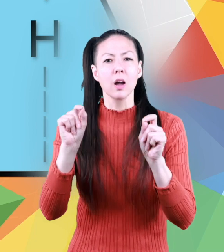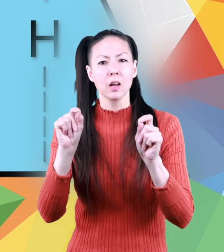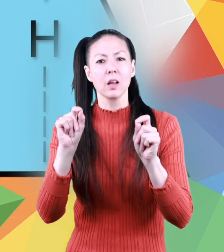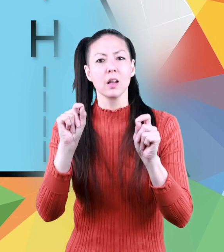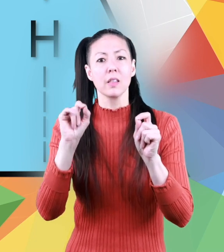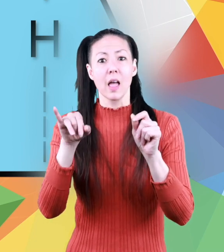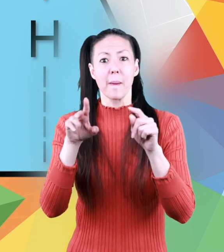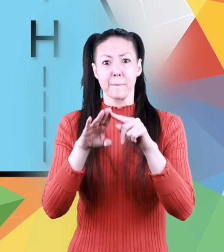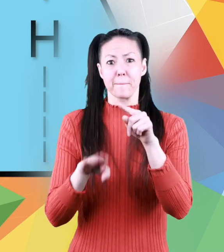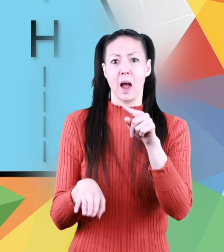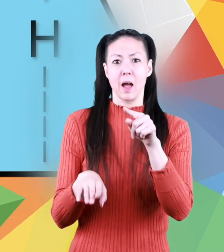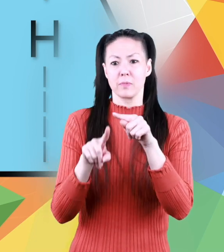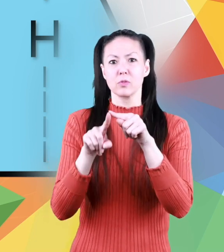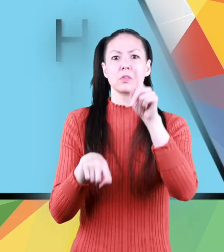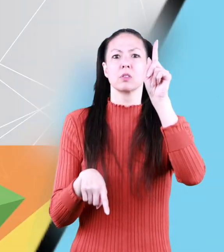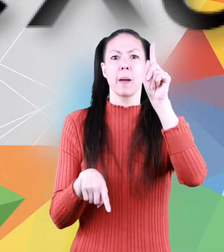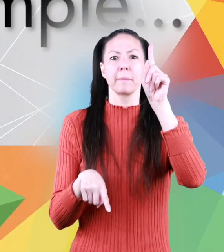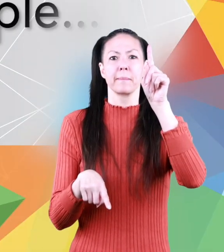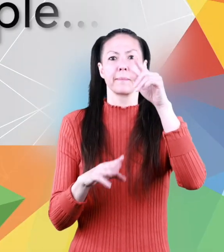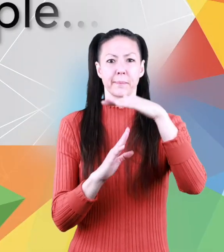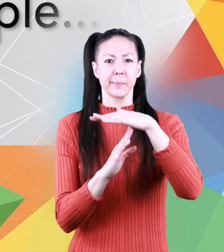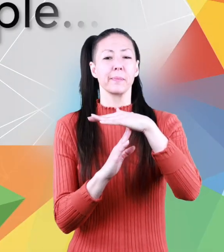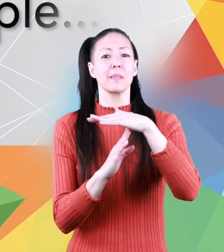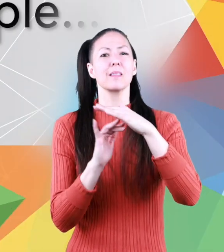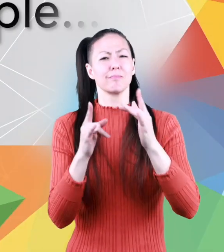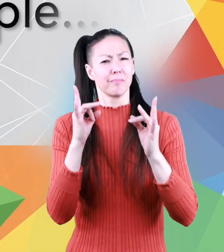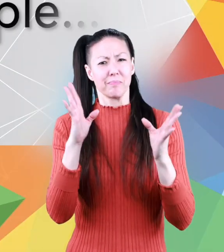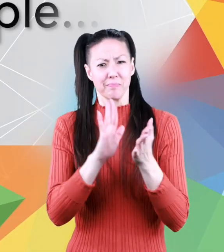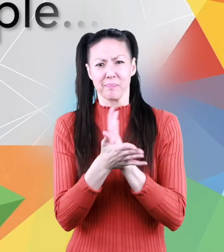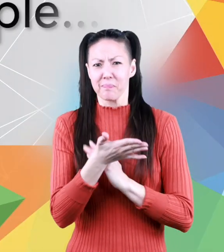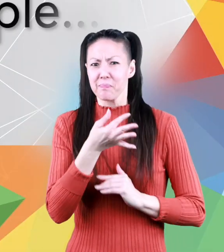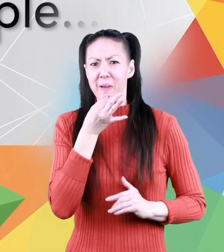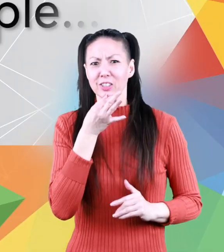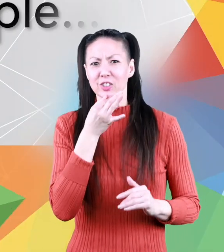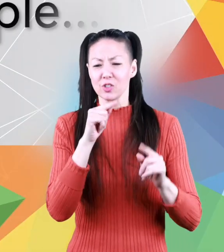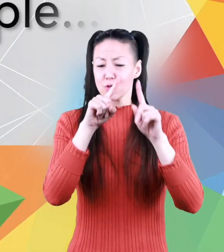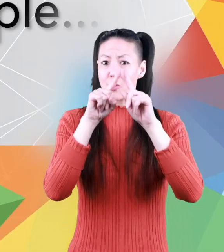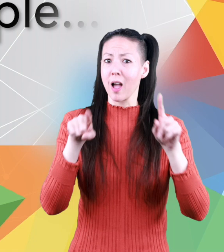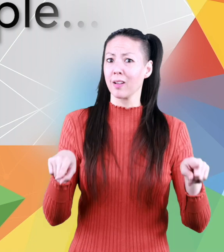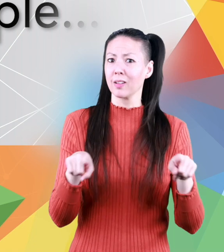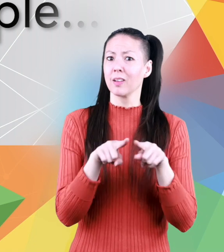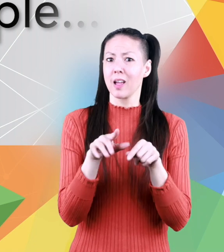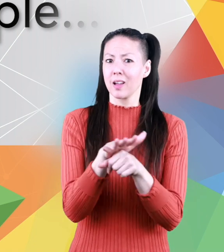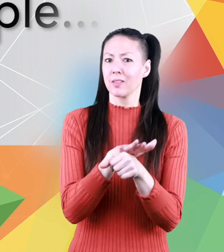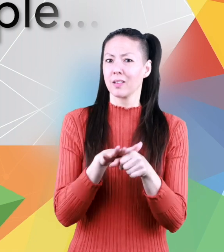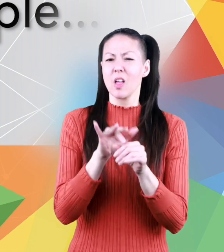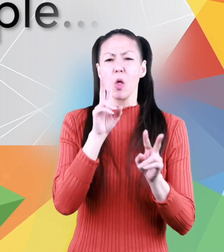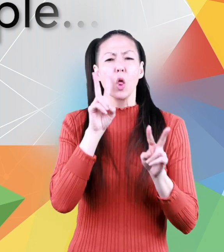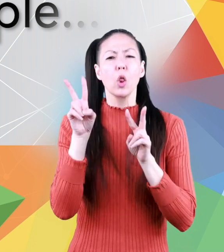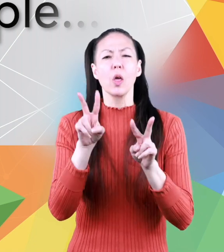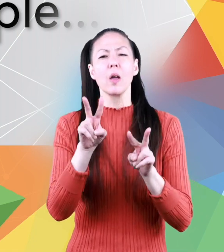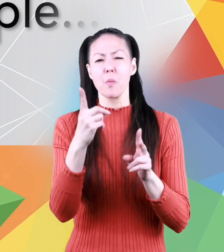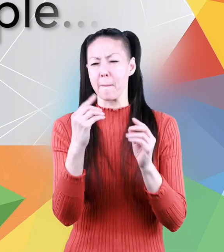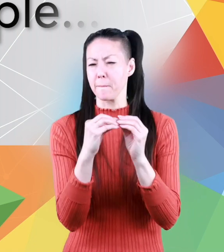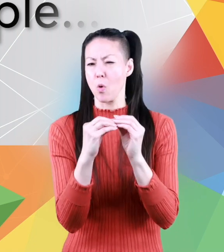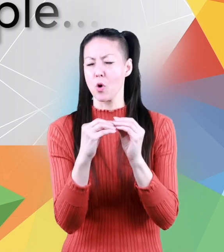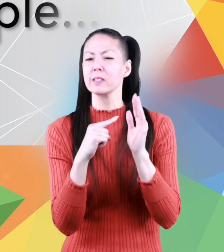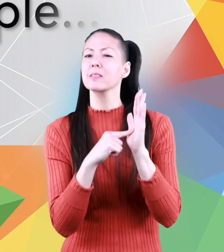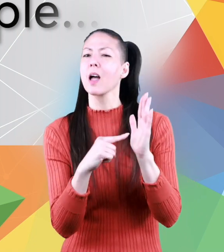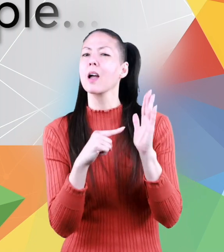from the bottom to the top now that we've mastered the area of triangles let's take a look at one more example of something you might